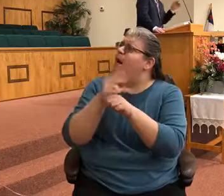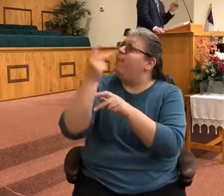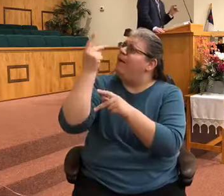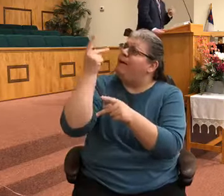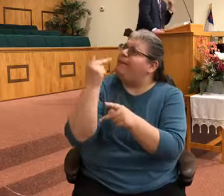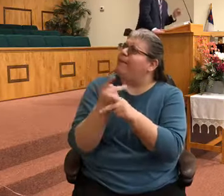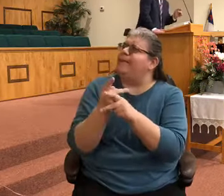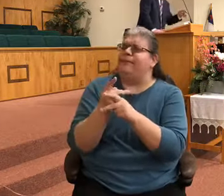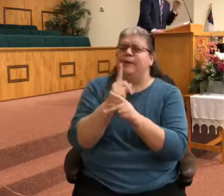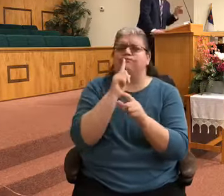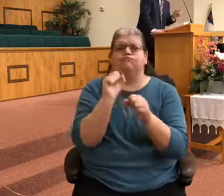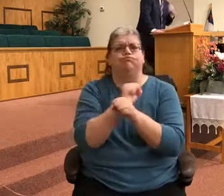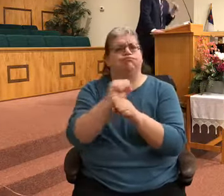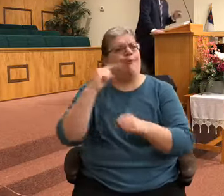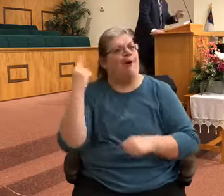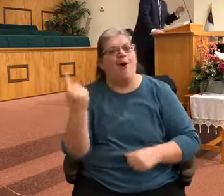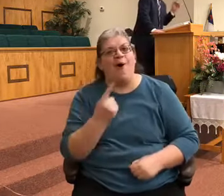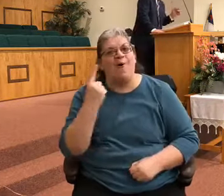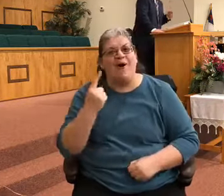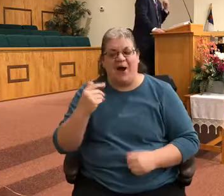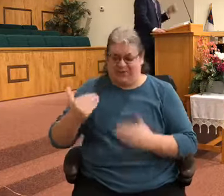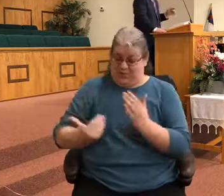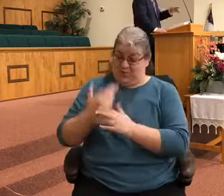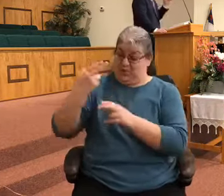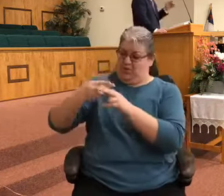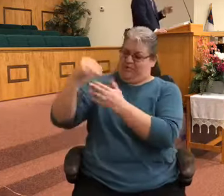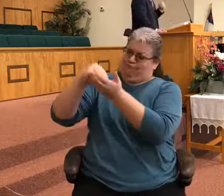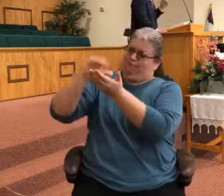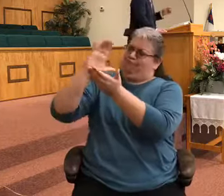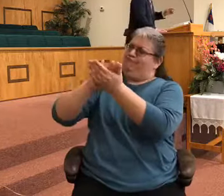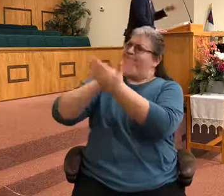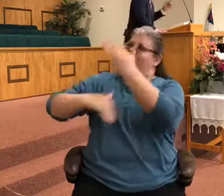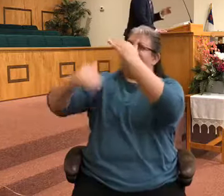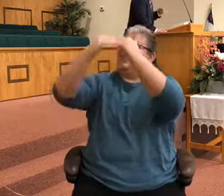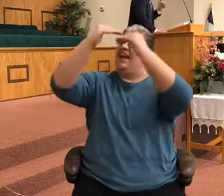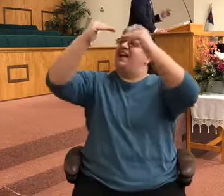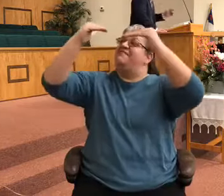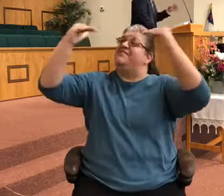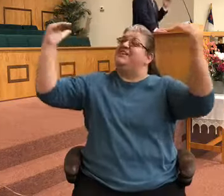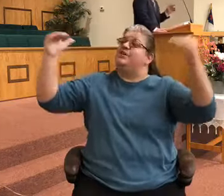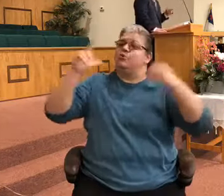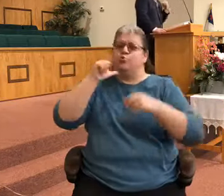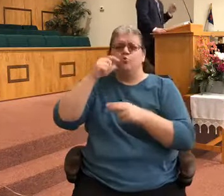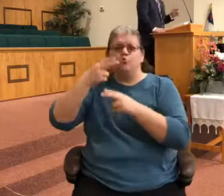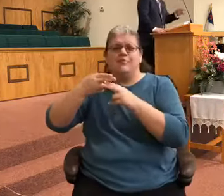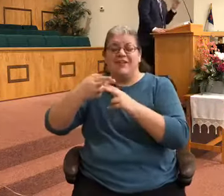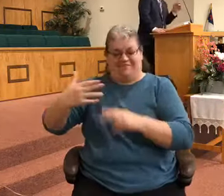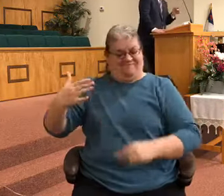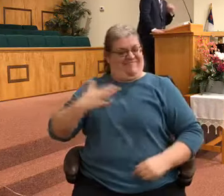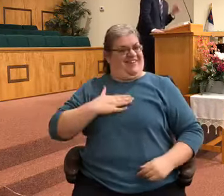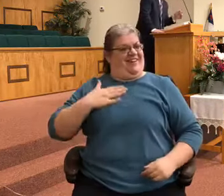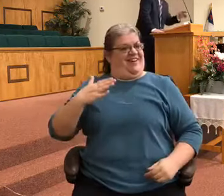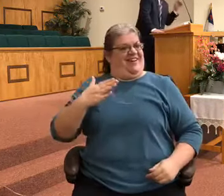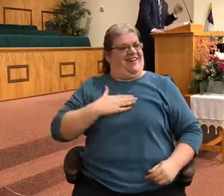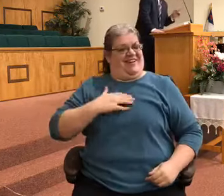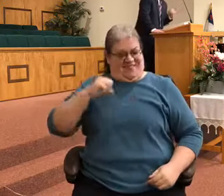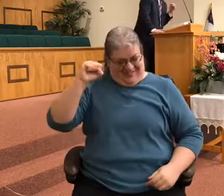There's a new day that I'm going And it's mine, oh yes it's